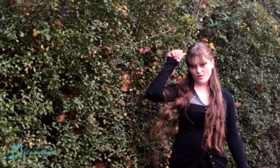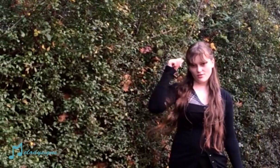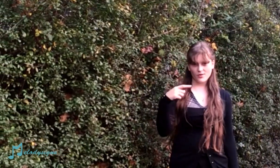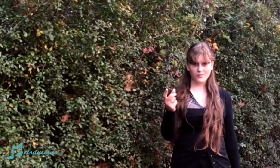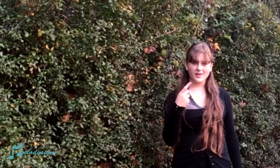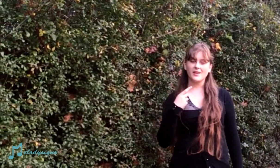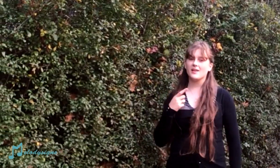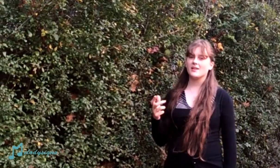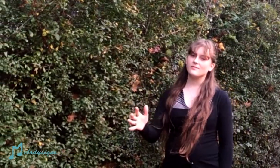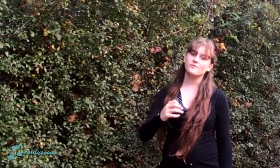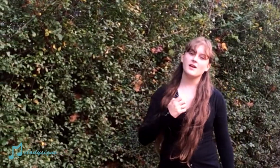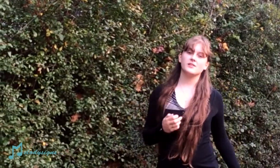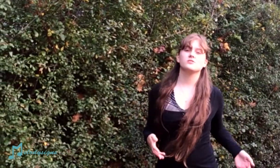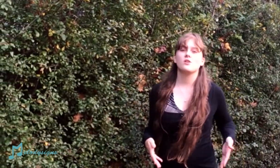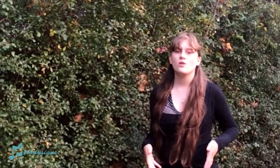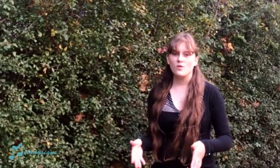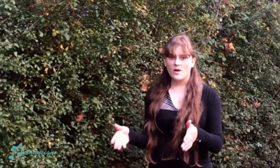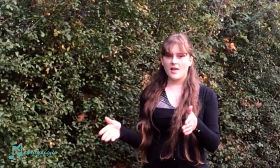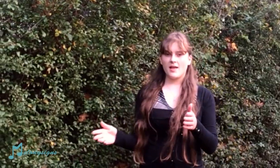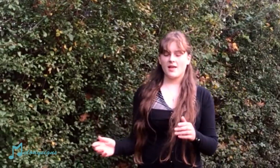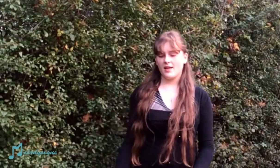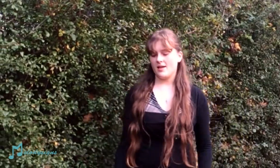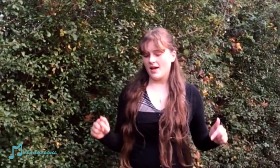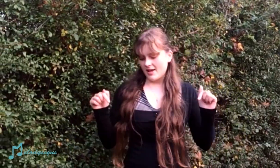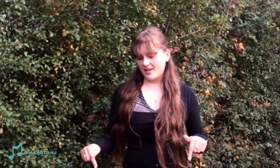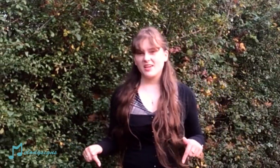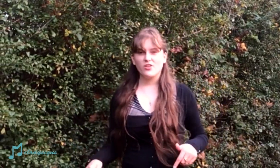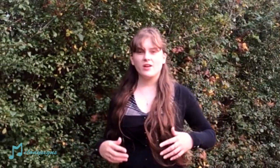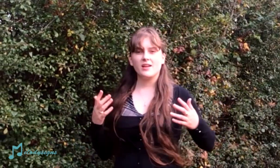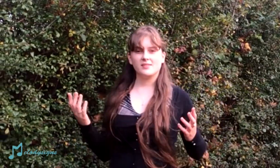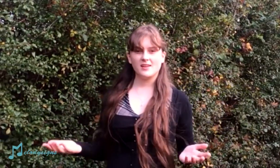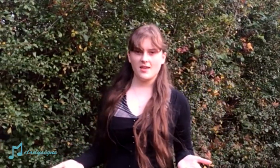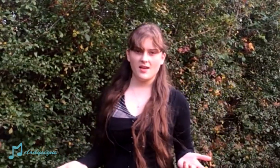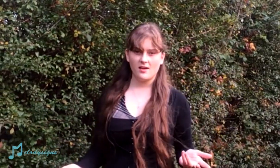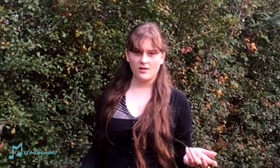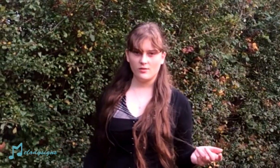know that we can find a way Here and now